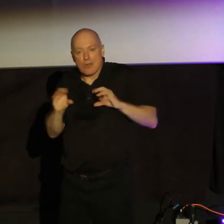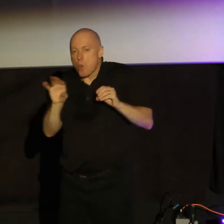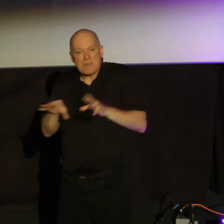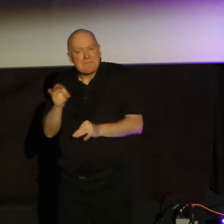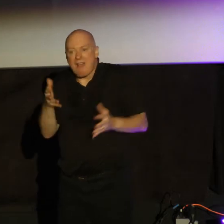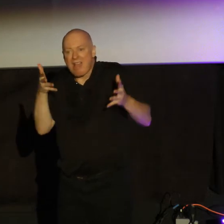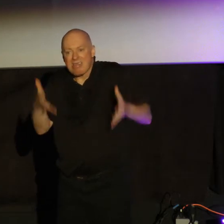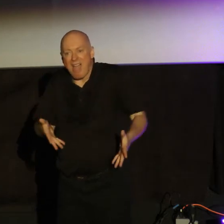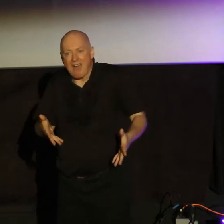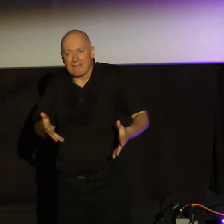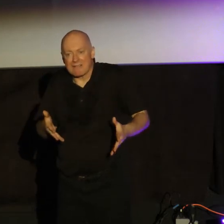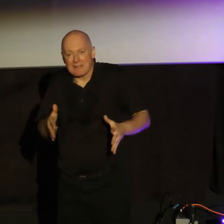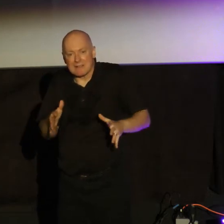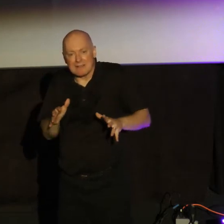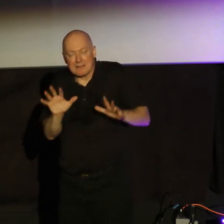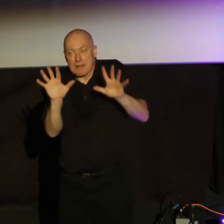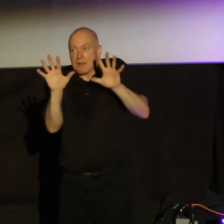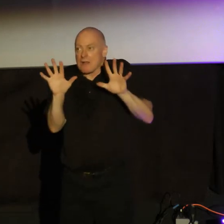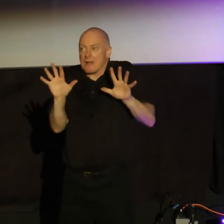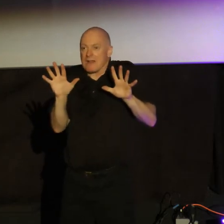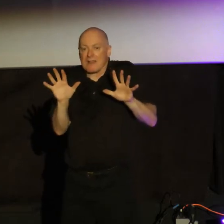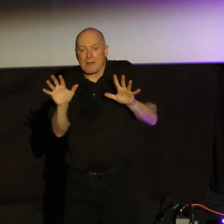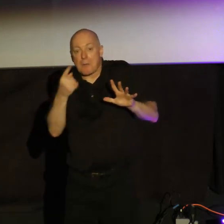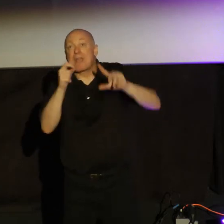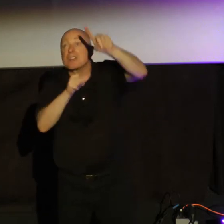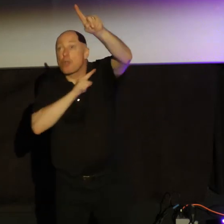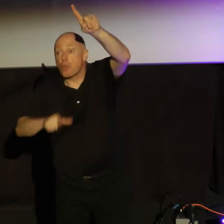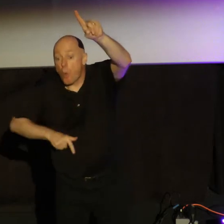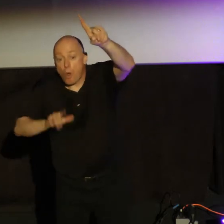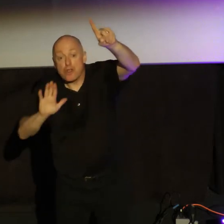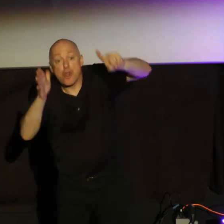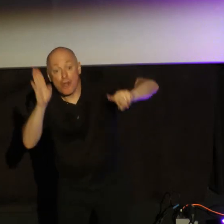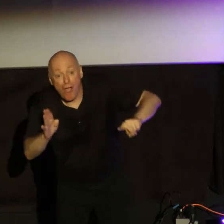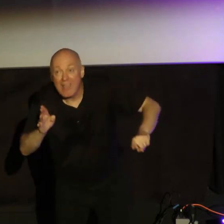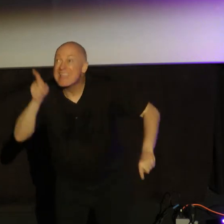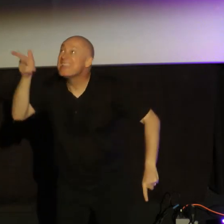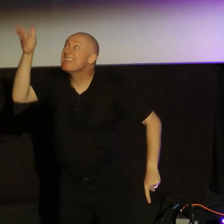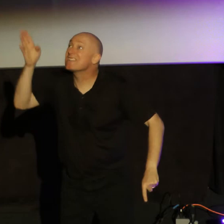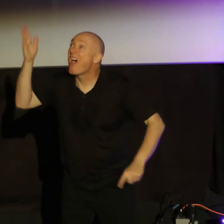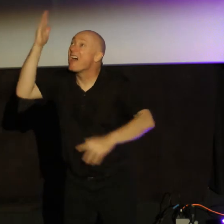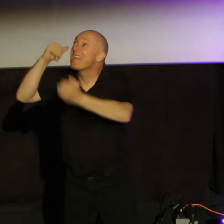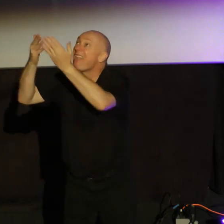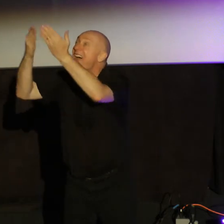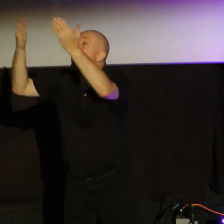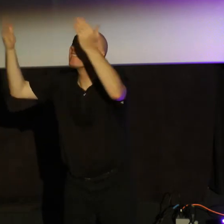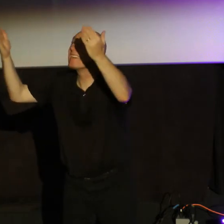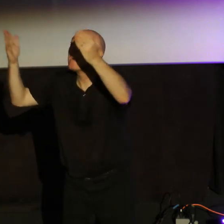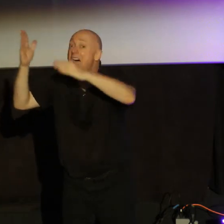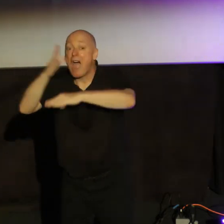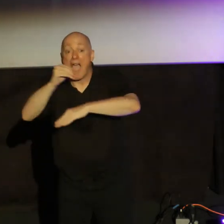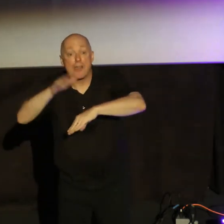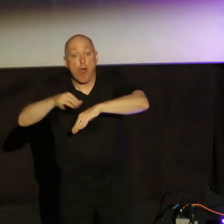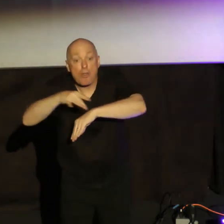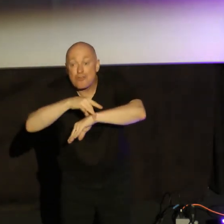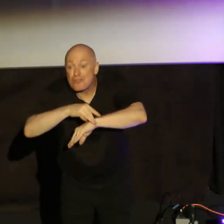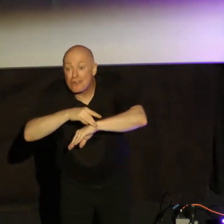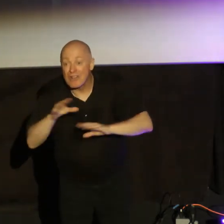in any man because of you. For the Lord your God, he is God in the heavens above and on the earth beneath. So